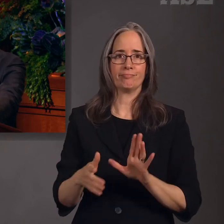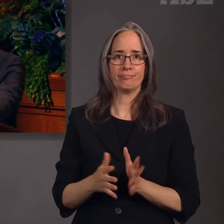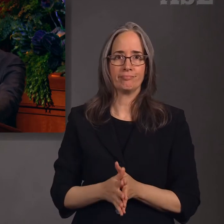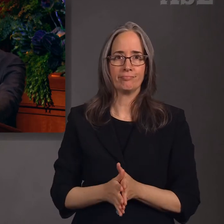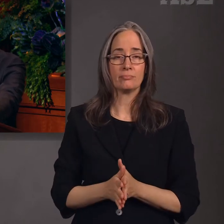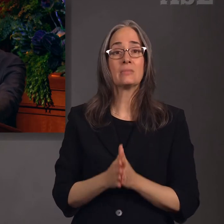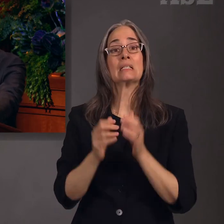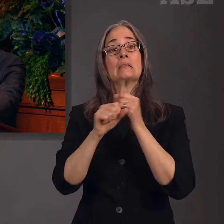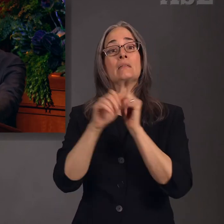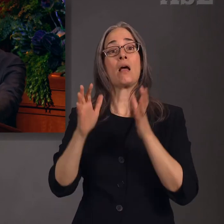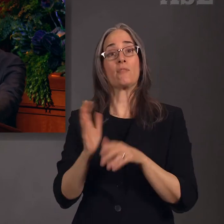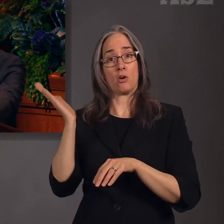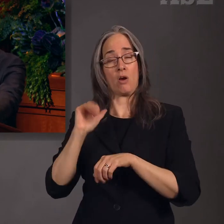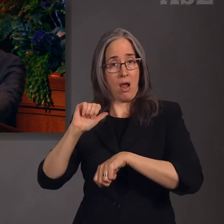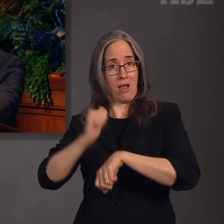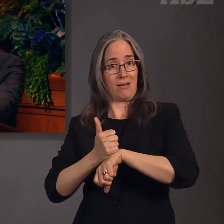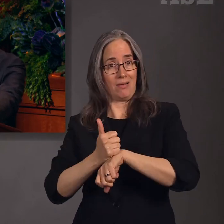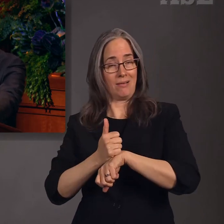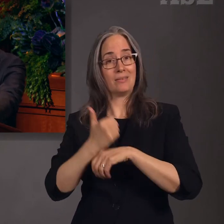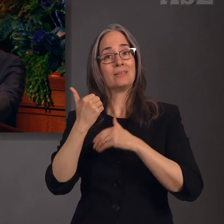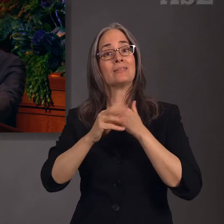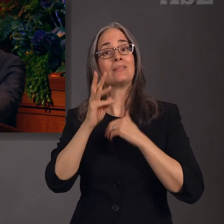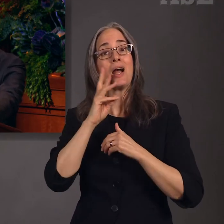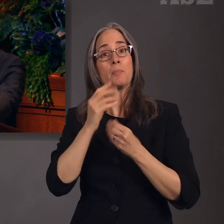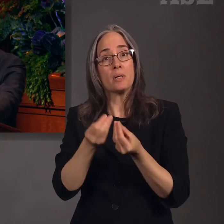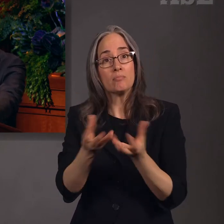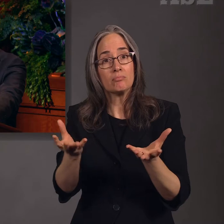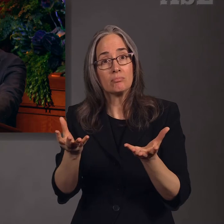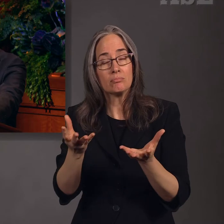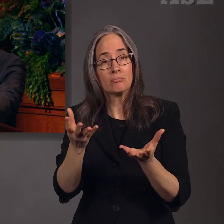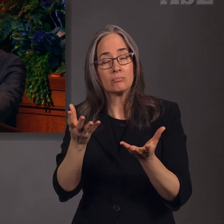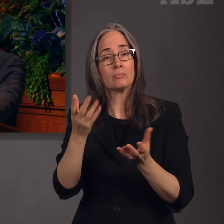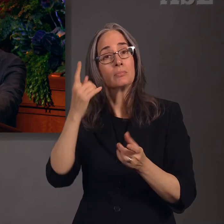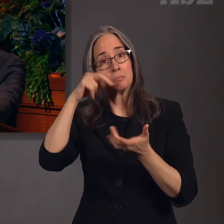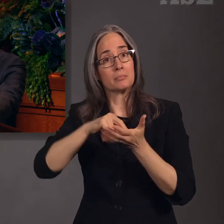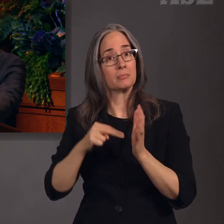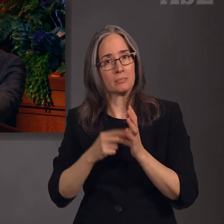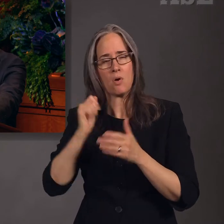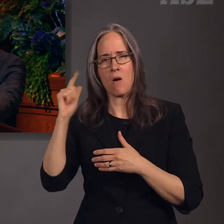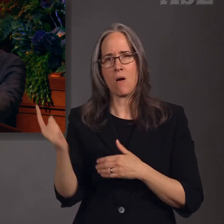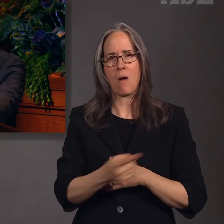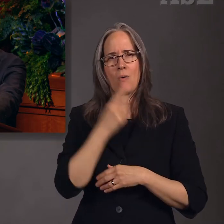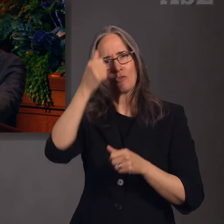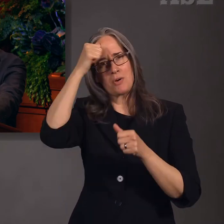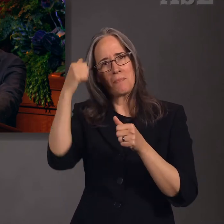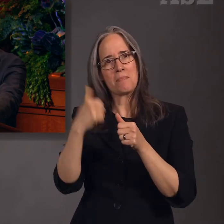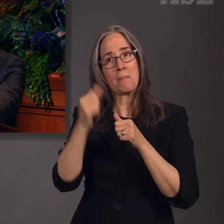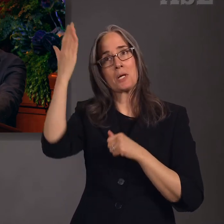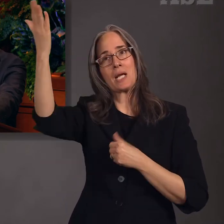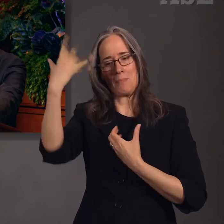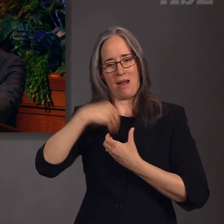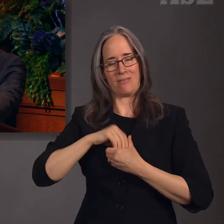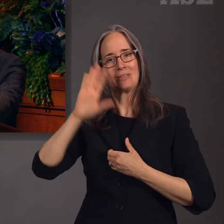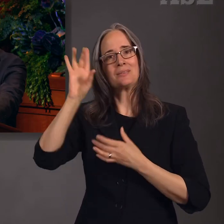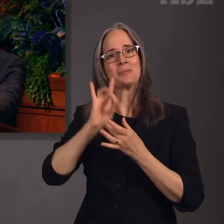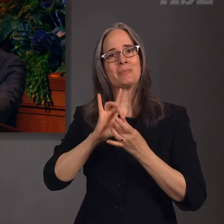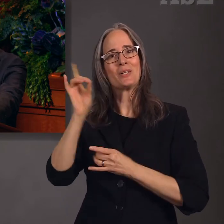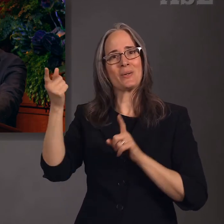the sacrament, that we may always remember Him and have a spirit to be with us. Baptism